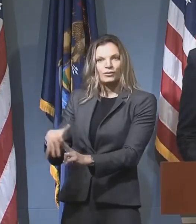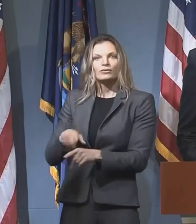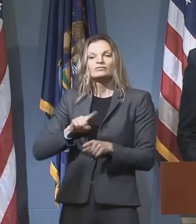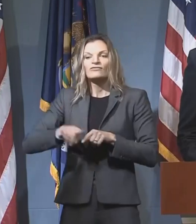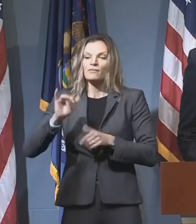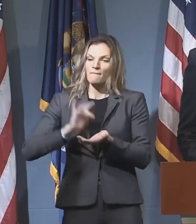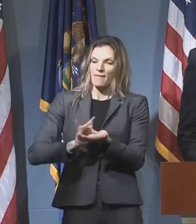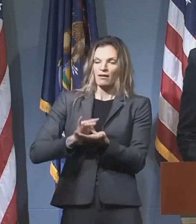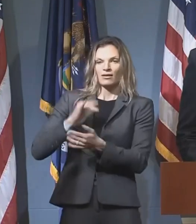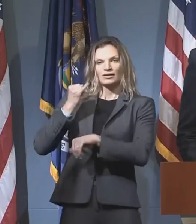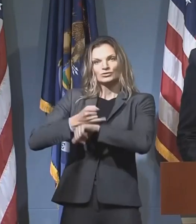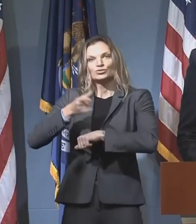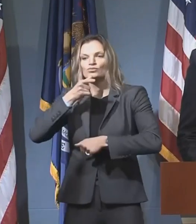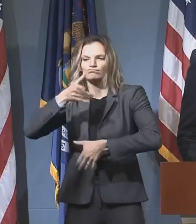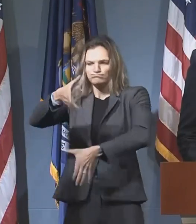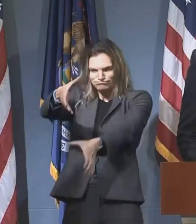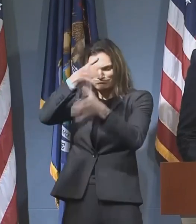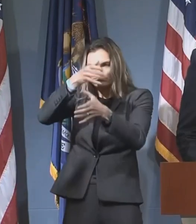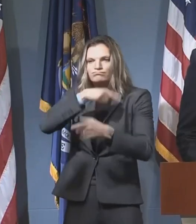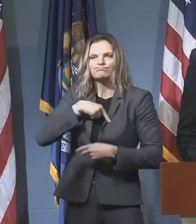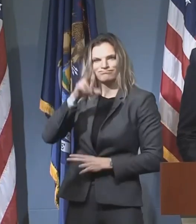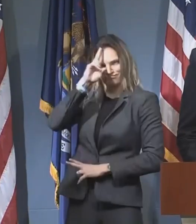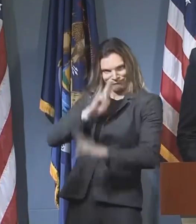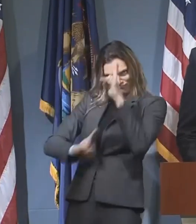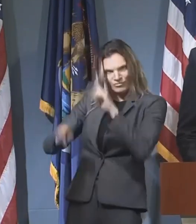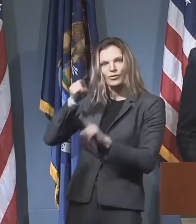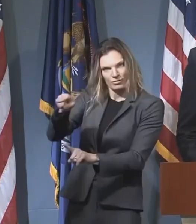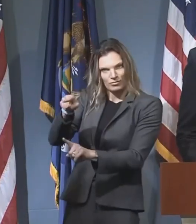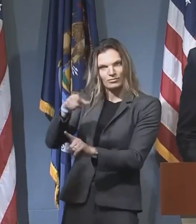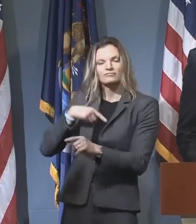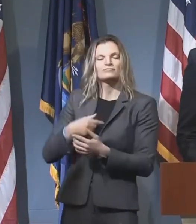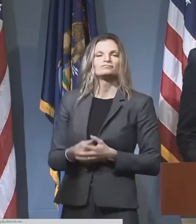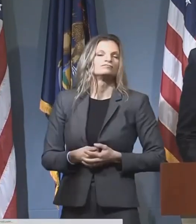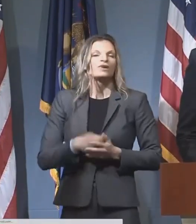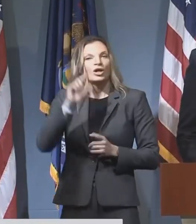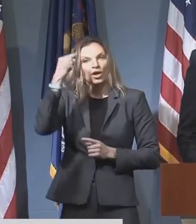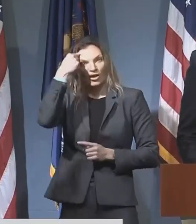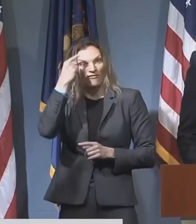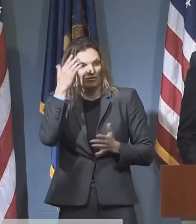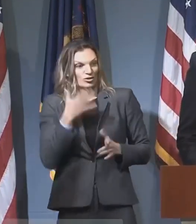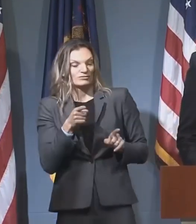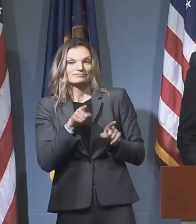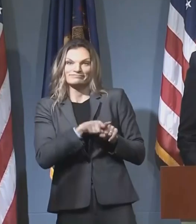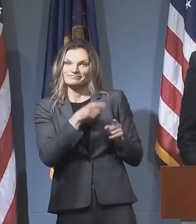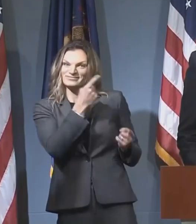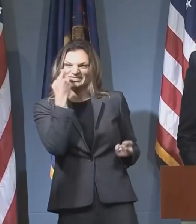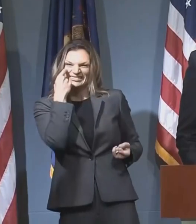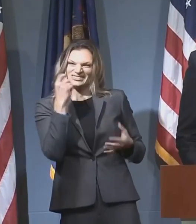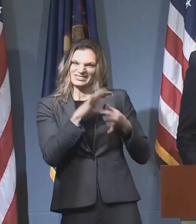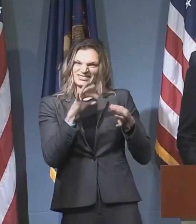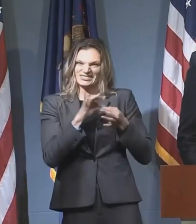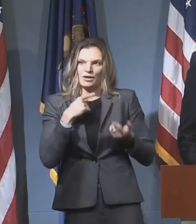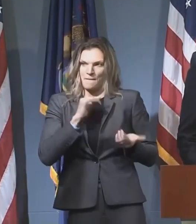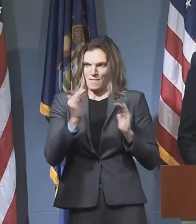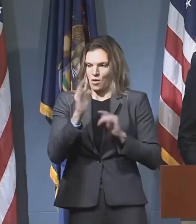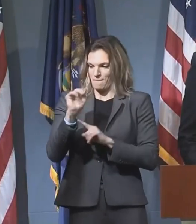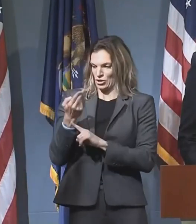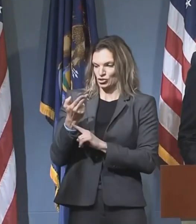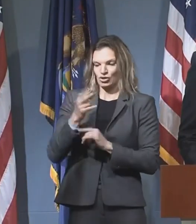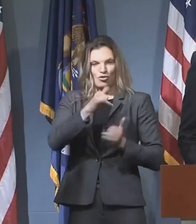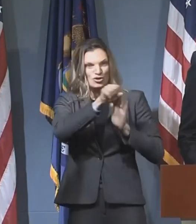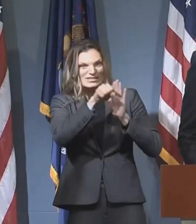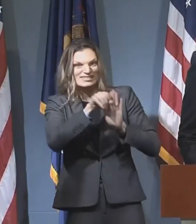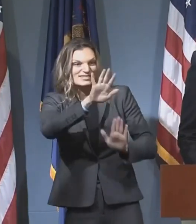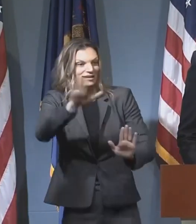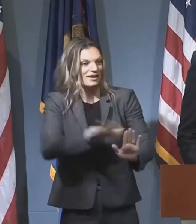in this state throughout our state's history. And as the governor alluded, we're doing better, frankly, than a lot of other states because you took